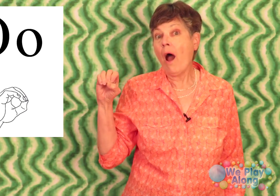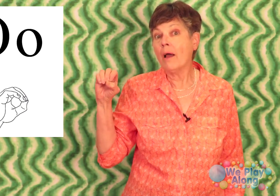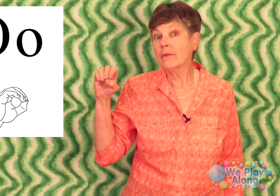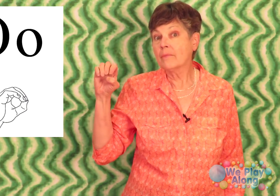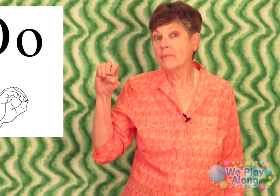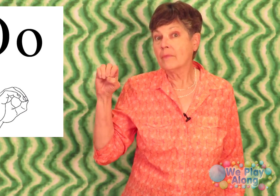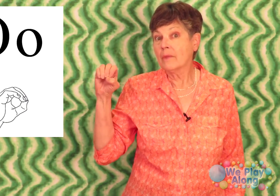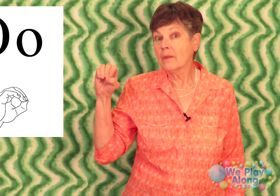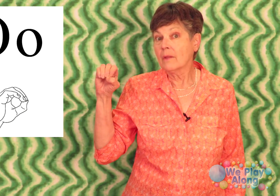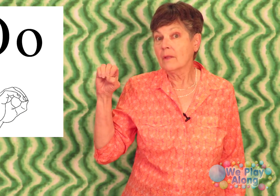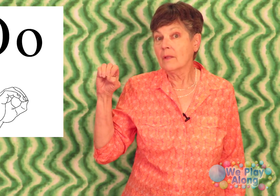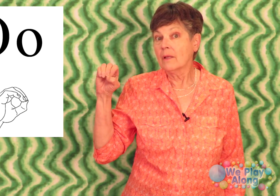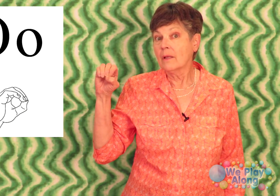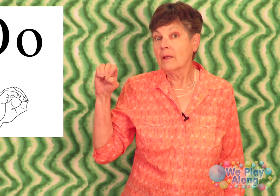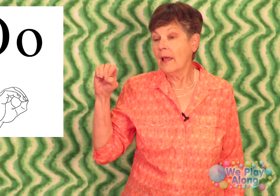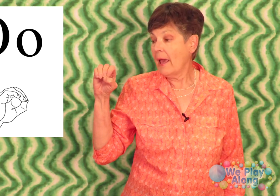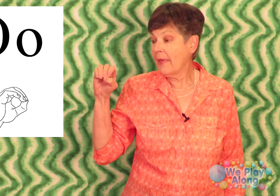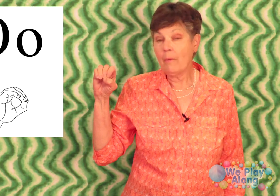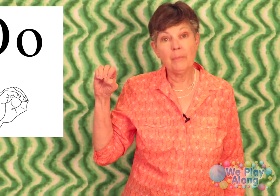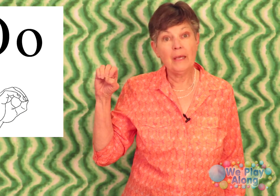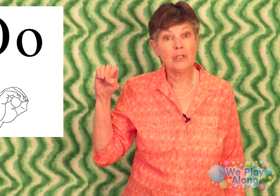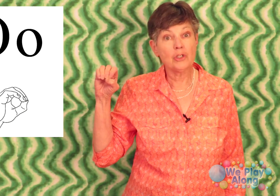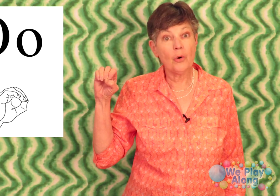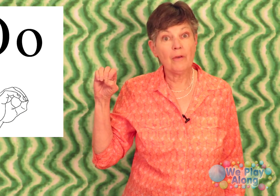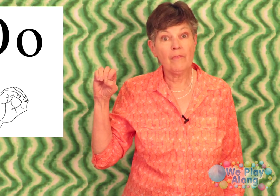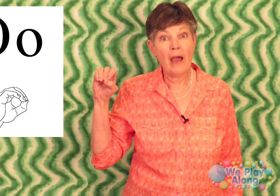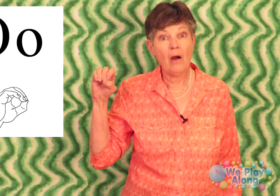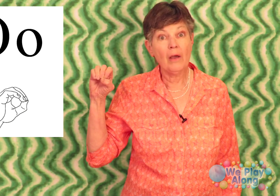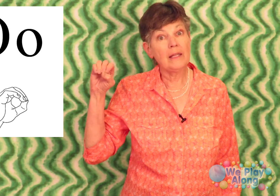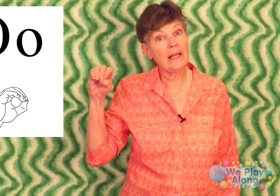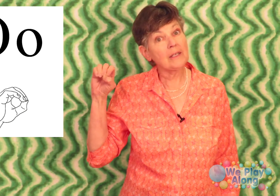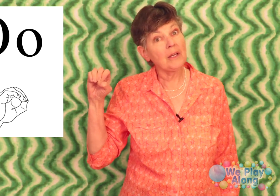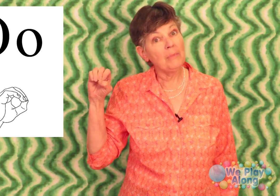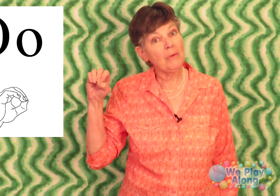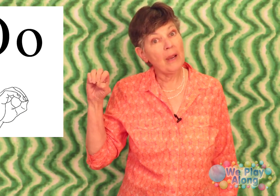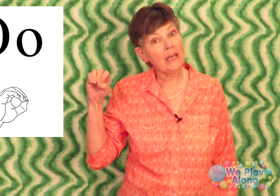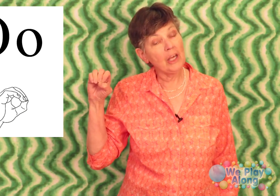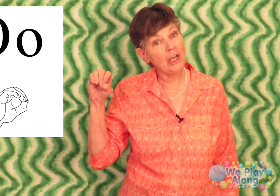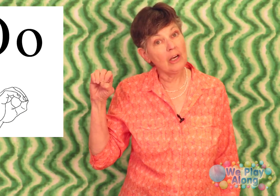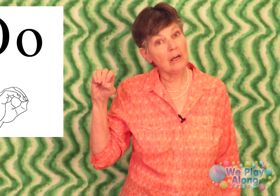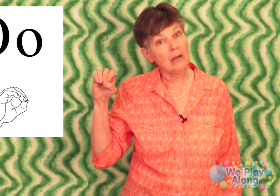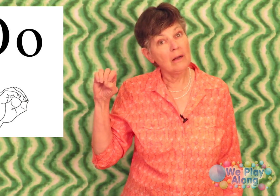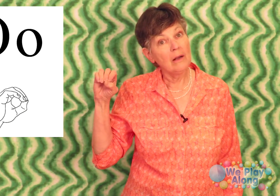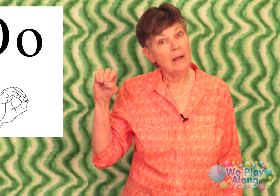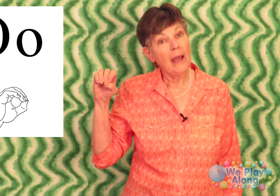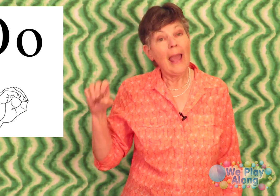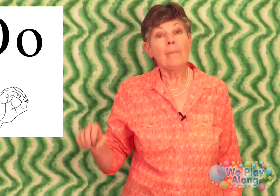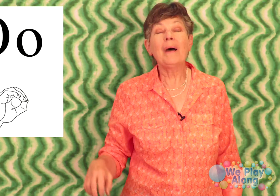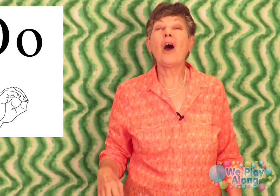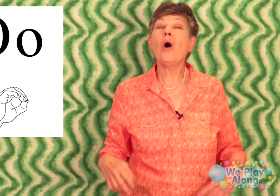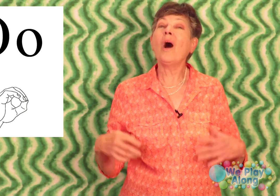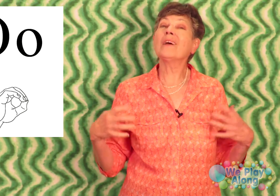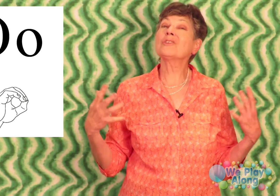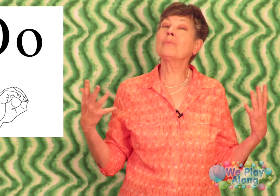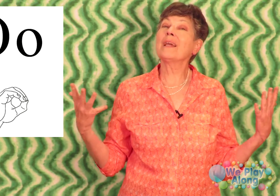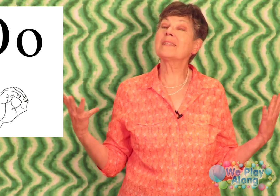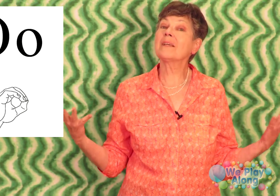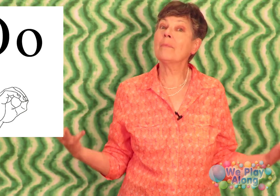and that would be a short vowel and that's going to be right here but O also makes some